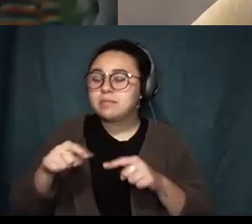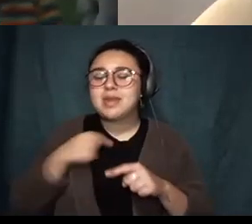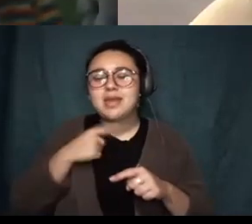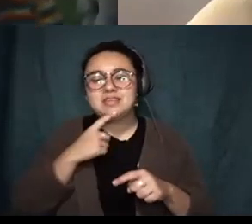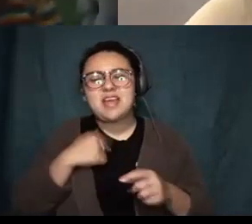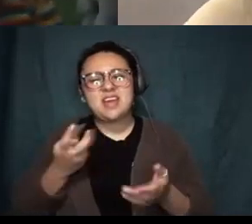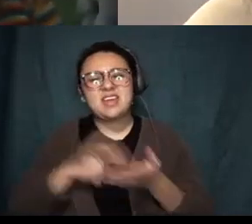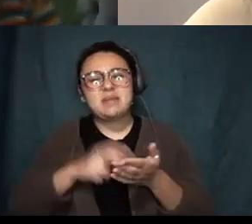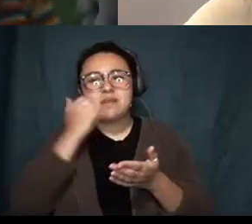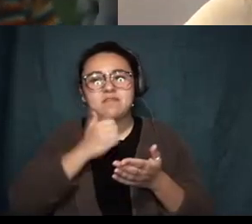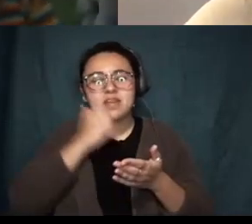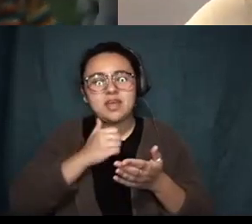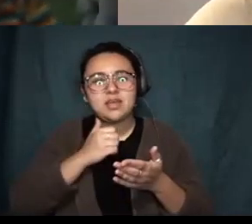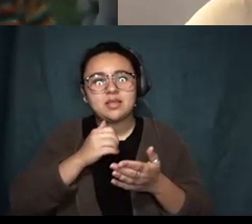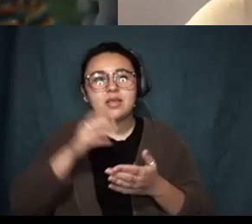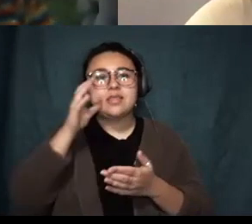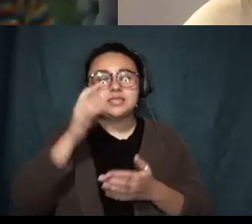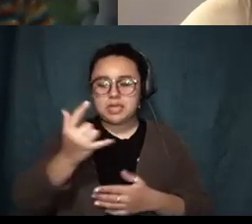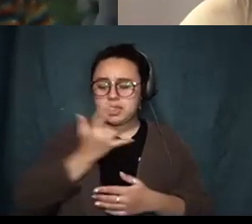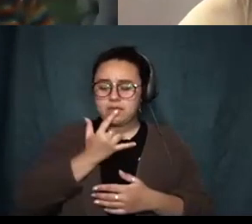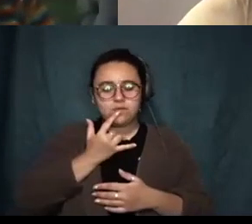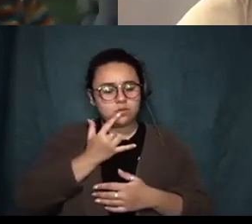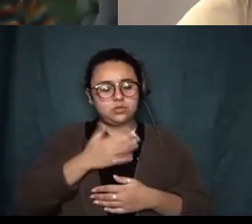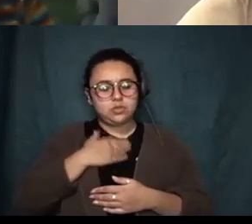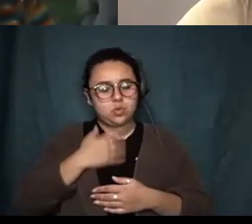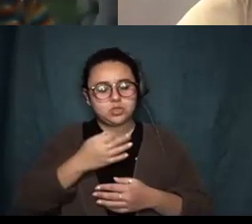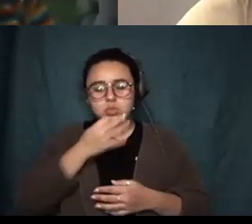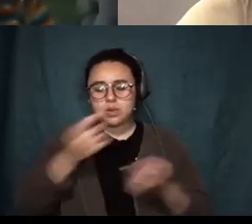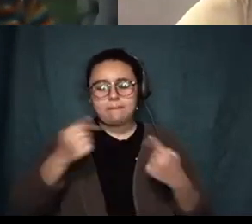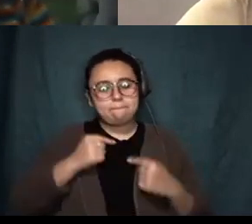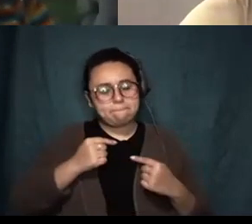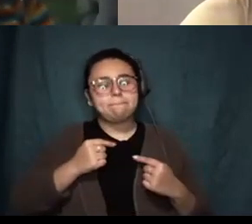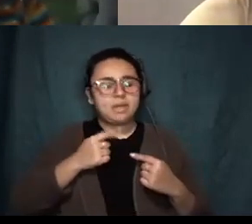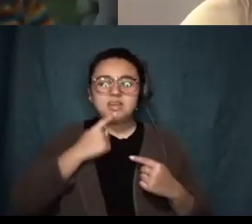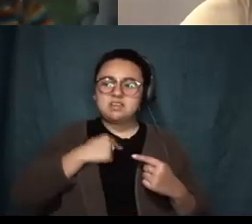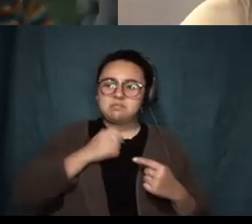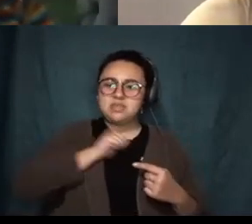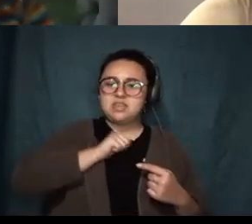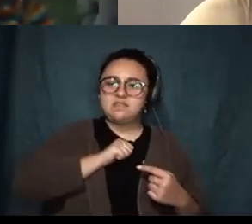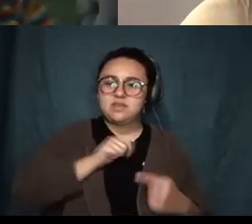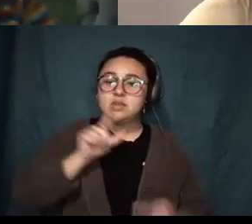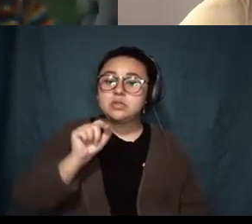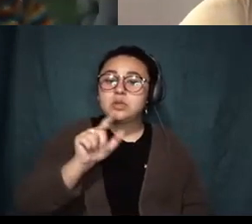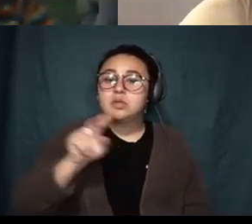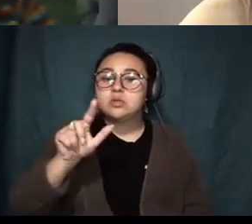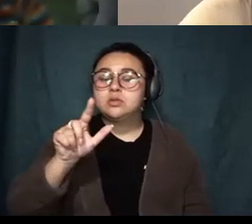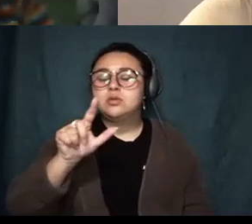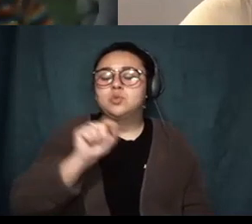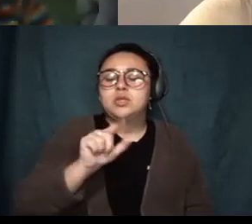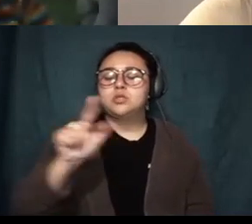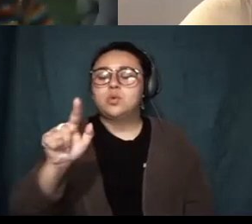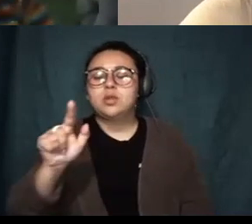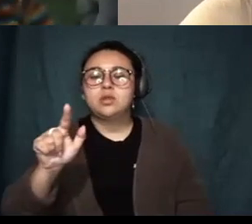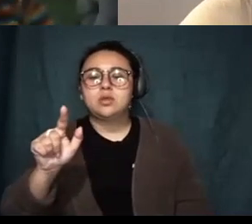in the morning right now listen I love you joy is coming um 2021 not to galley brag but I've read